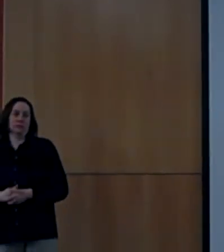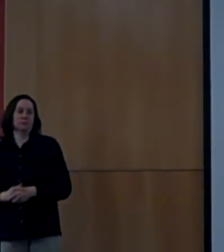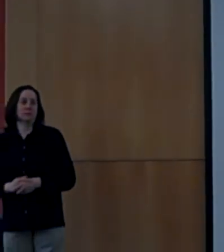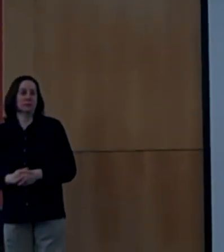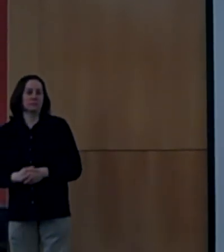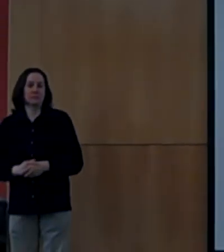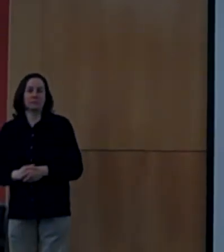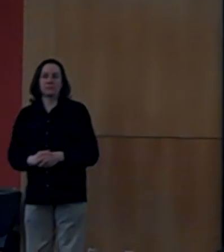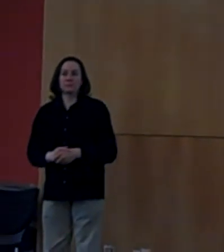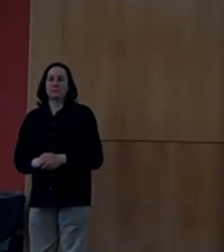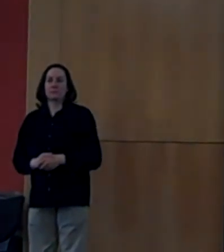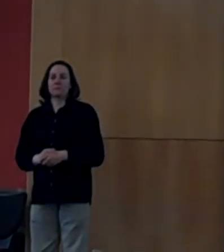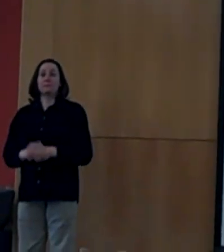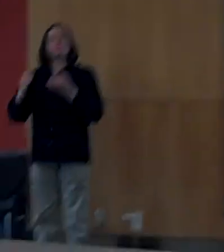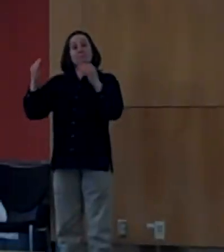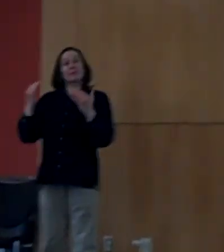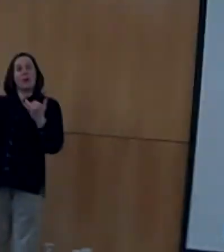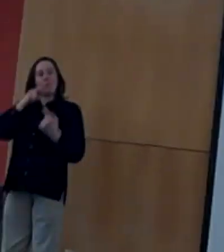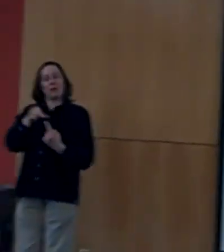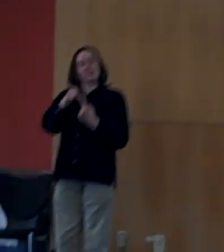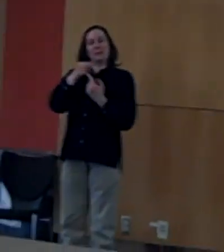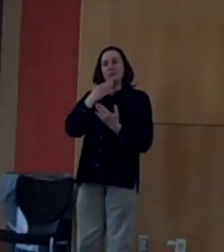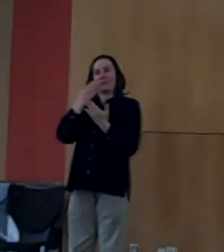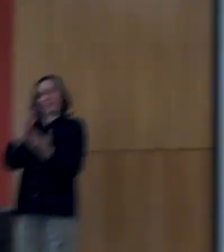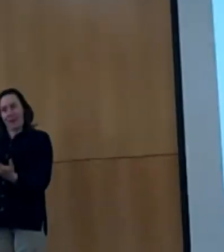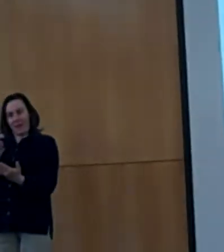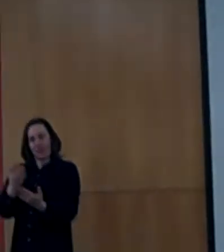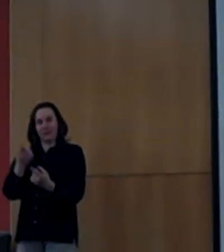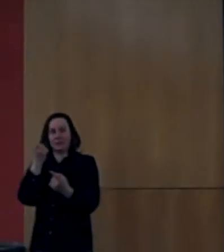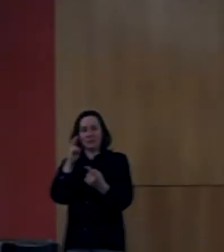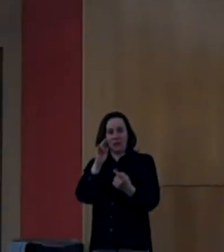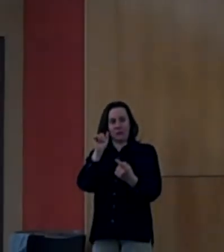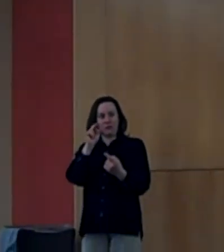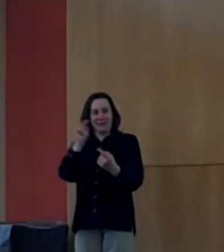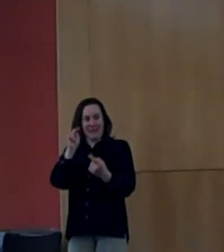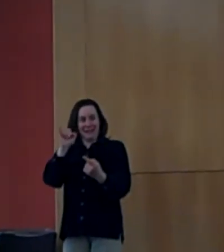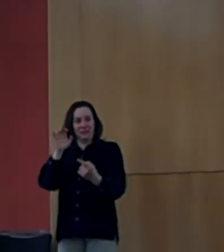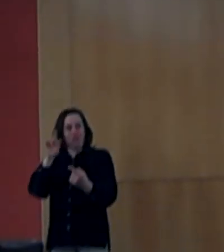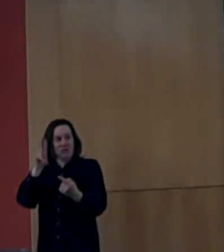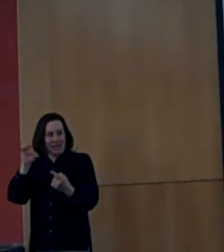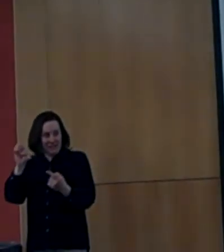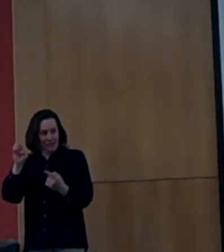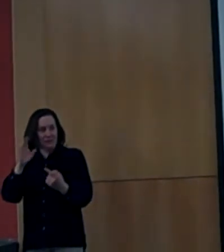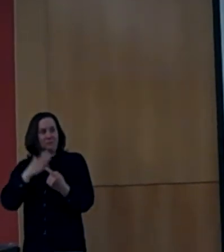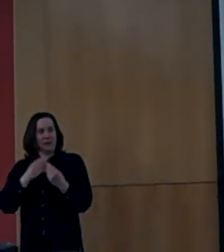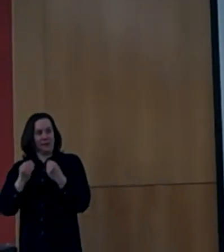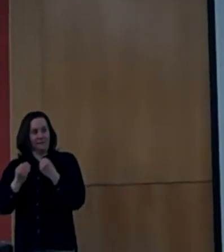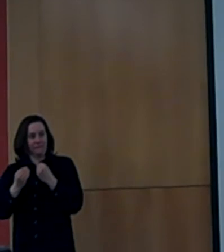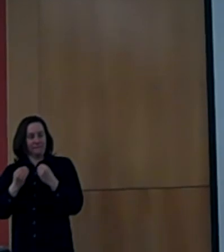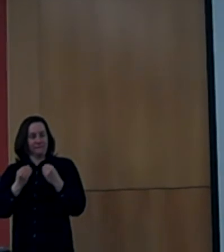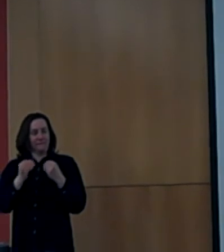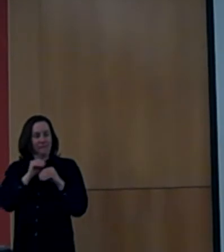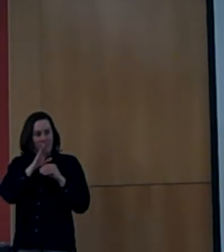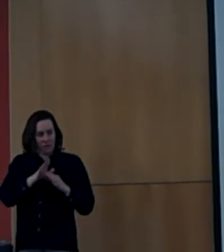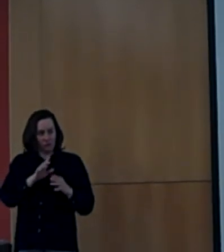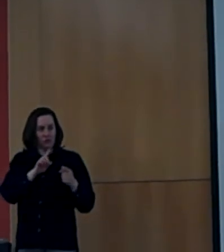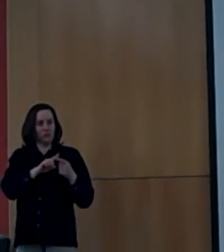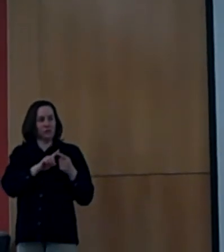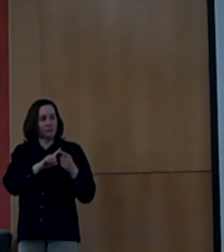I would like to give special thanks to Dr. Ann Jaffe, my academic advisor and professor, for helping me with